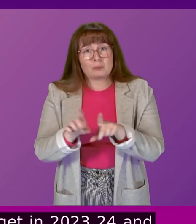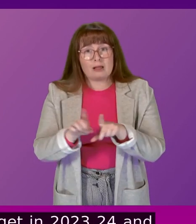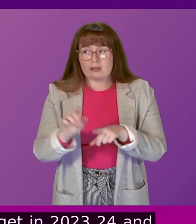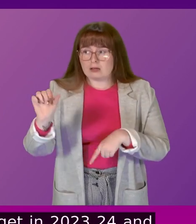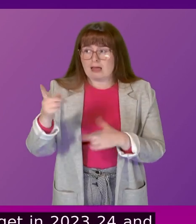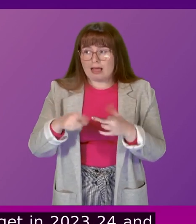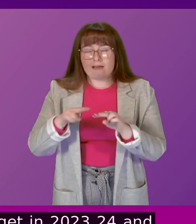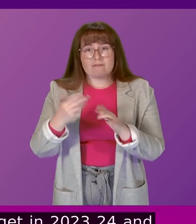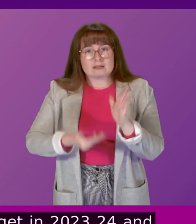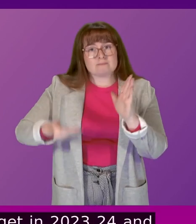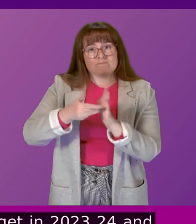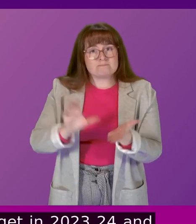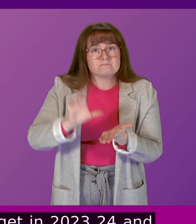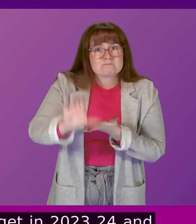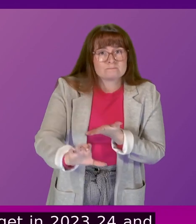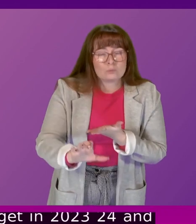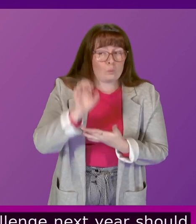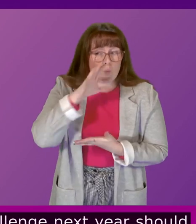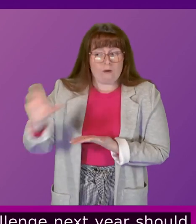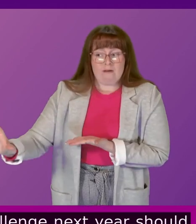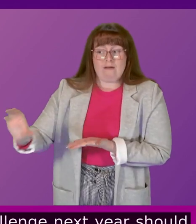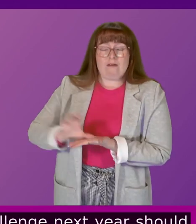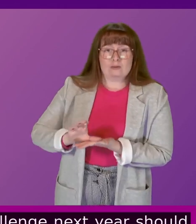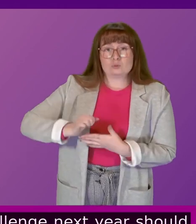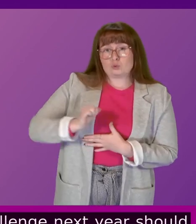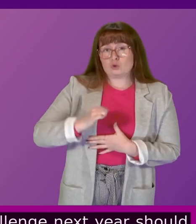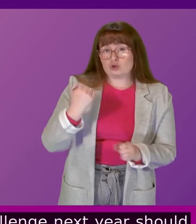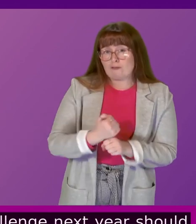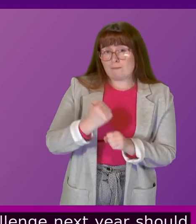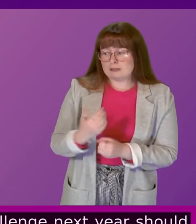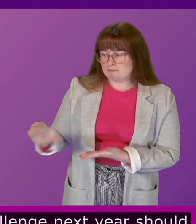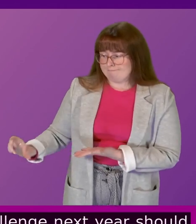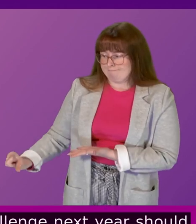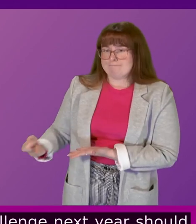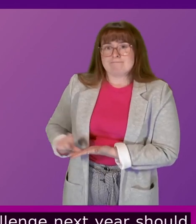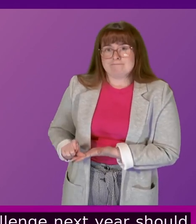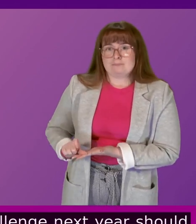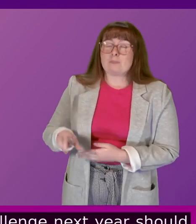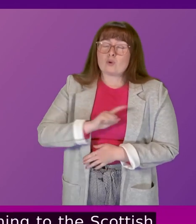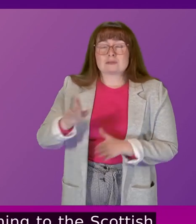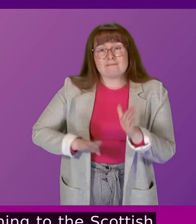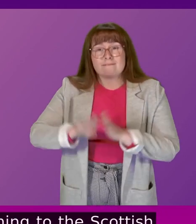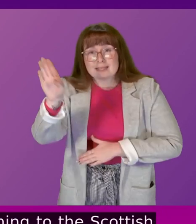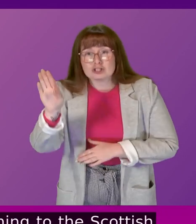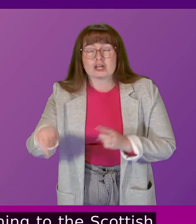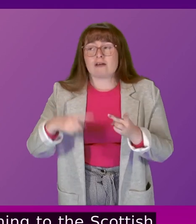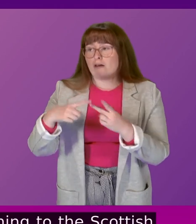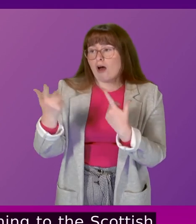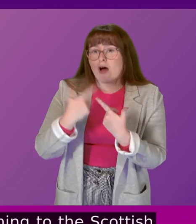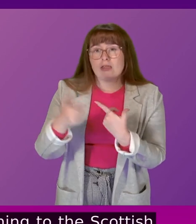additional resources not be coming to the Scottish Government given the impact of inflation and all of the other